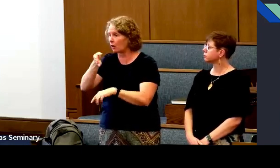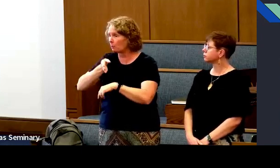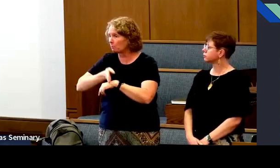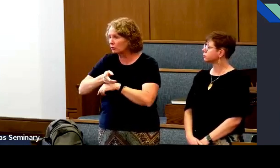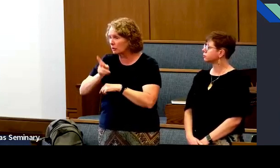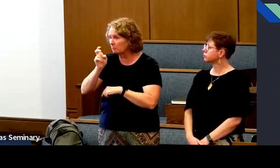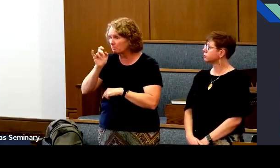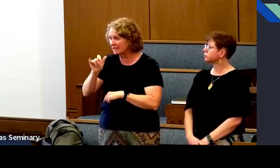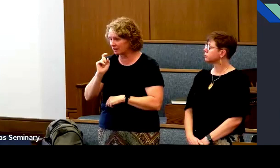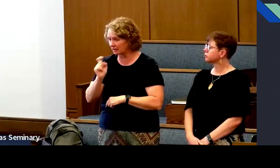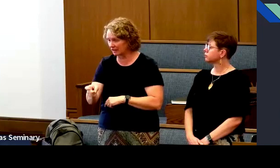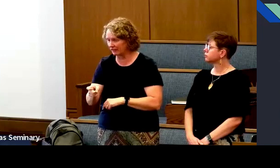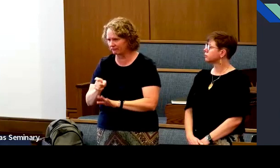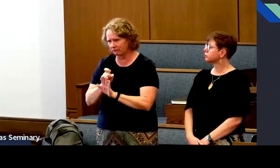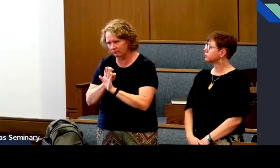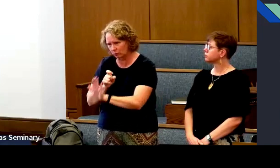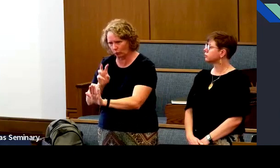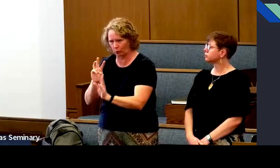keys.